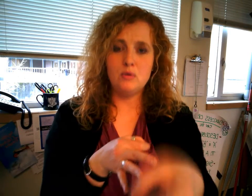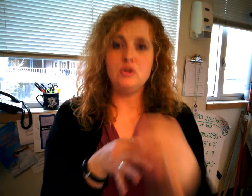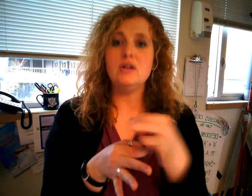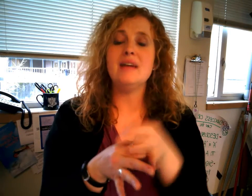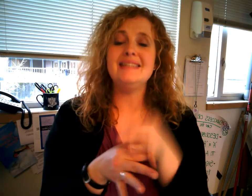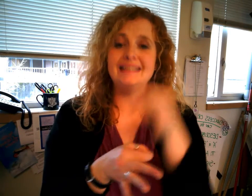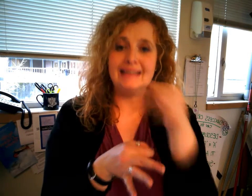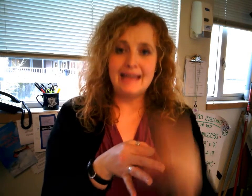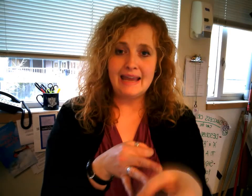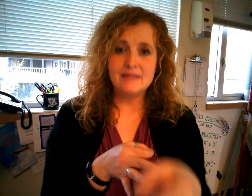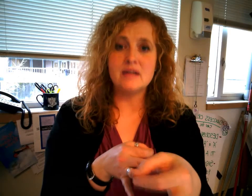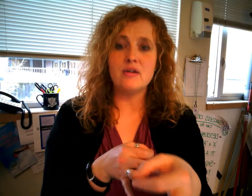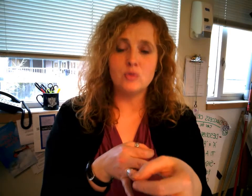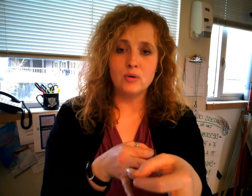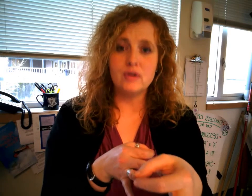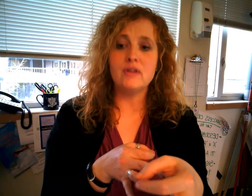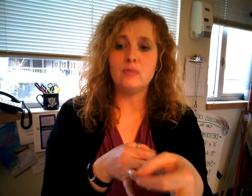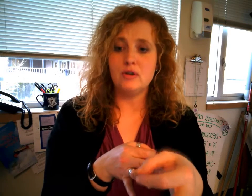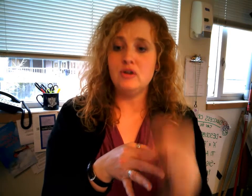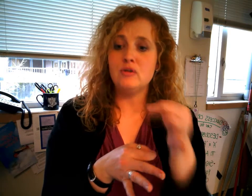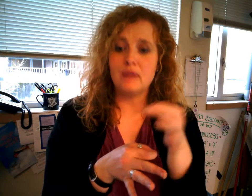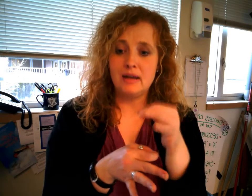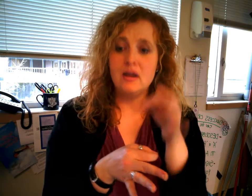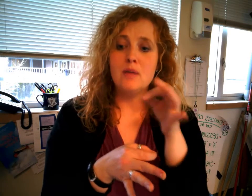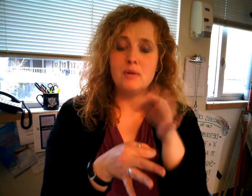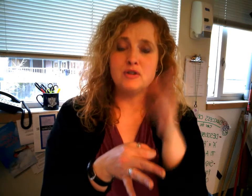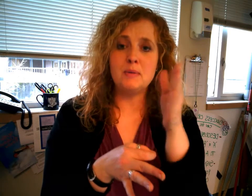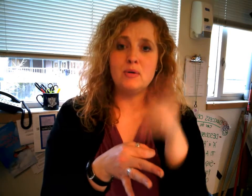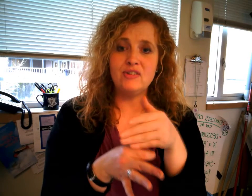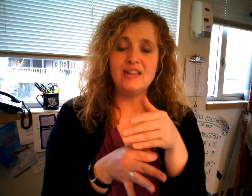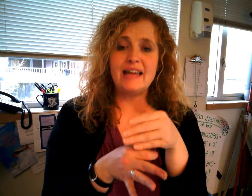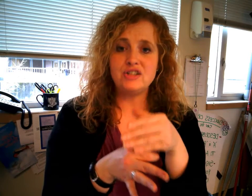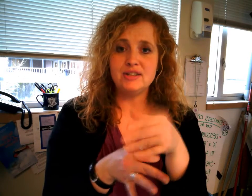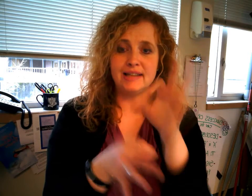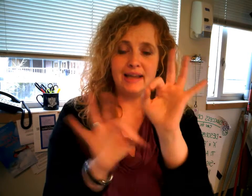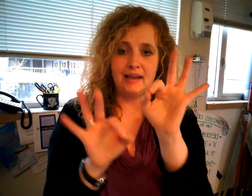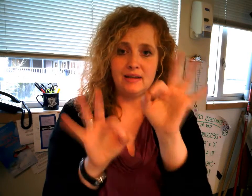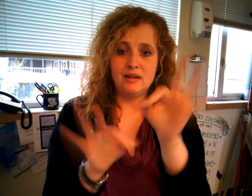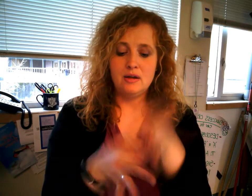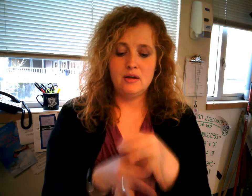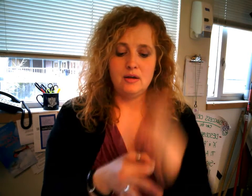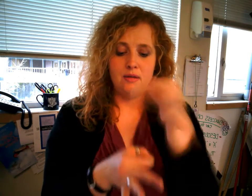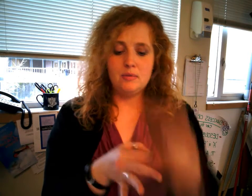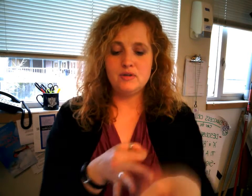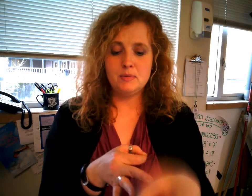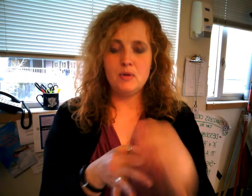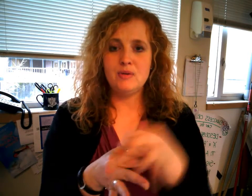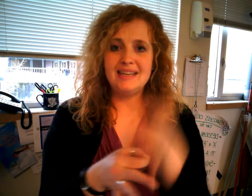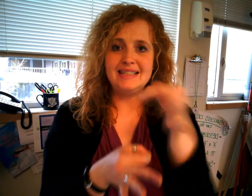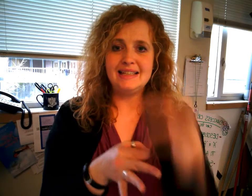delay is another word as well you can write postpone slash delay postpone delay